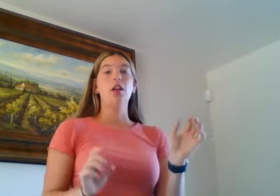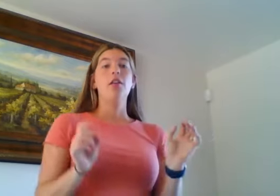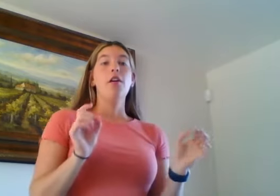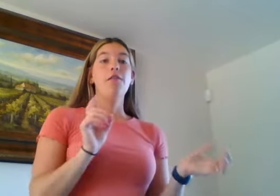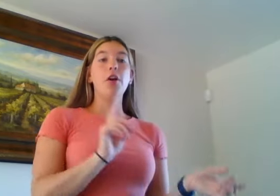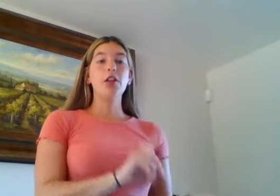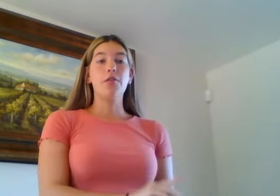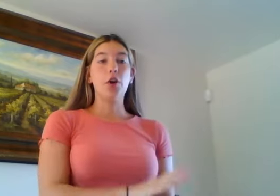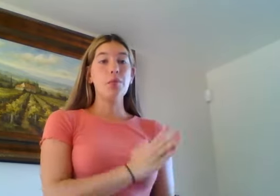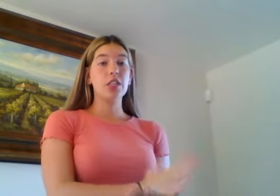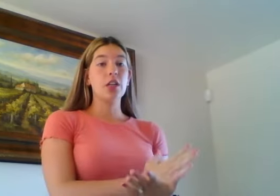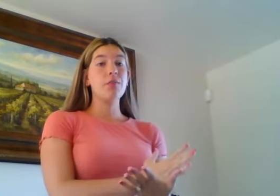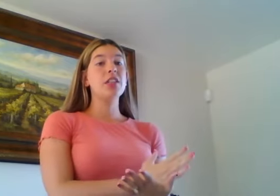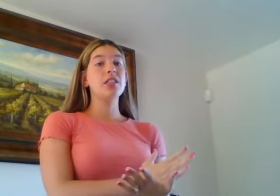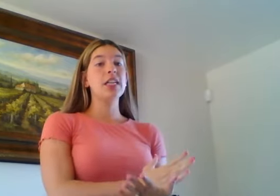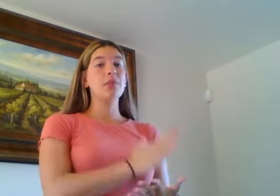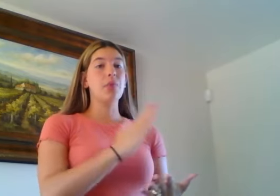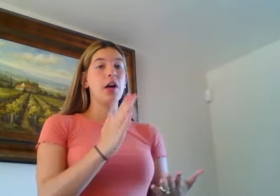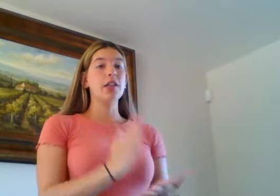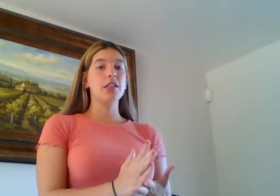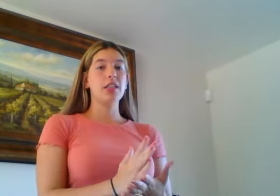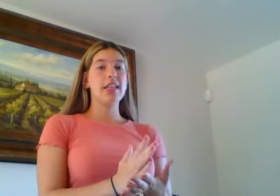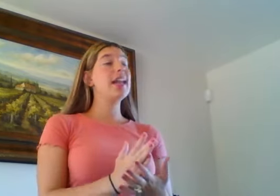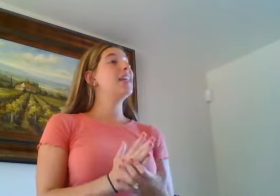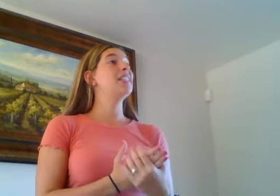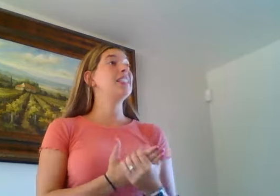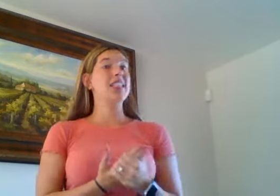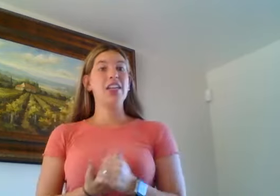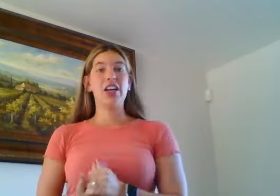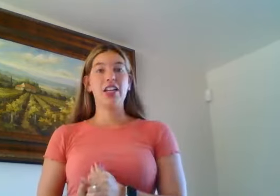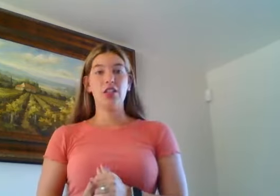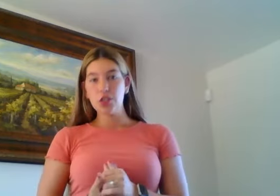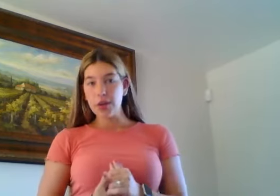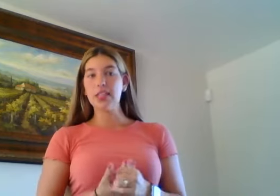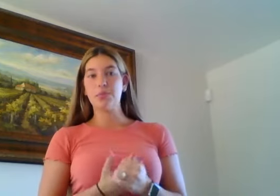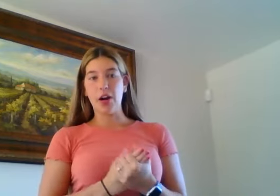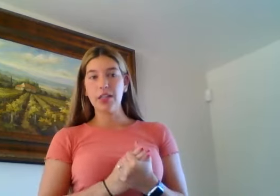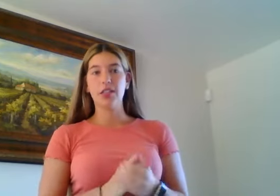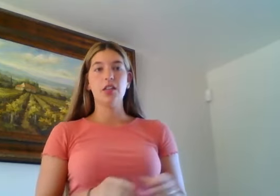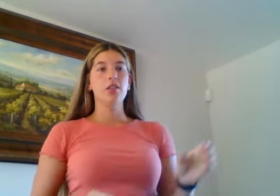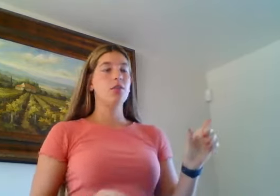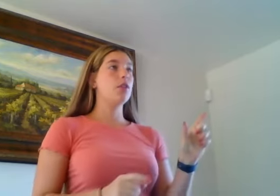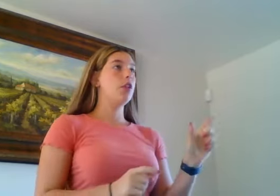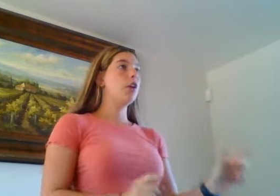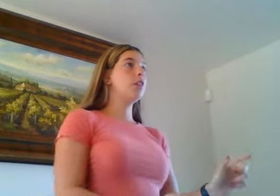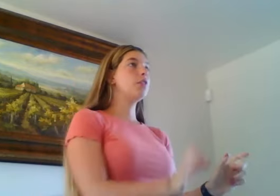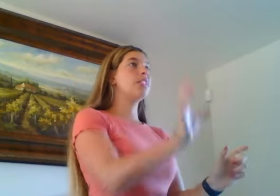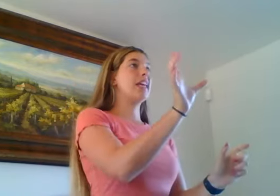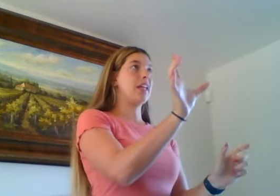Understand. For the verb, it's going to be the second part. That is the, uh, stress part. So, understand.